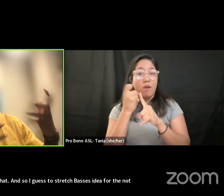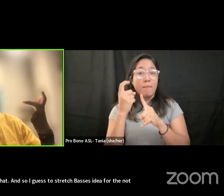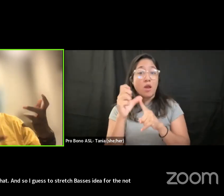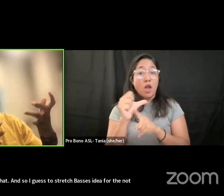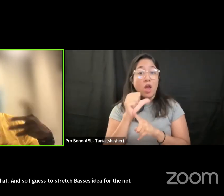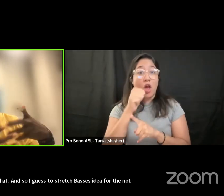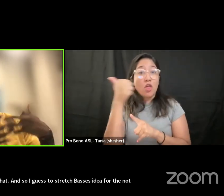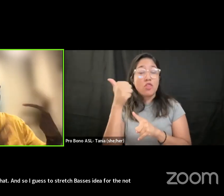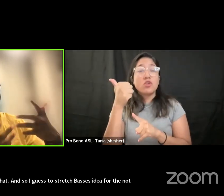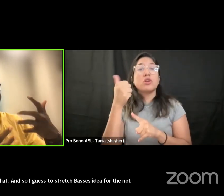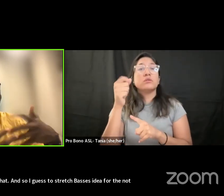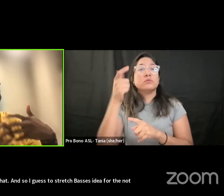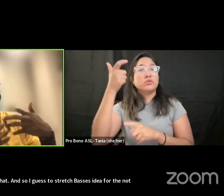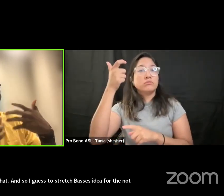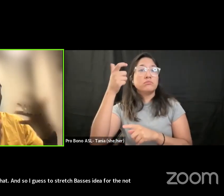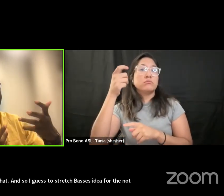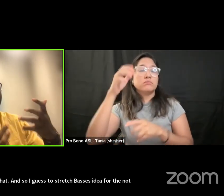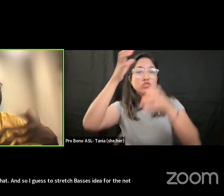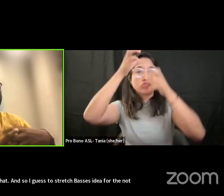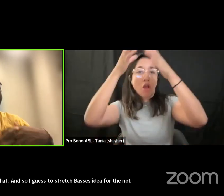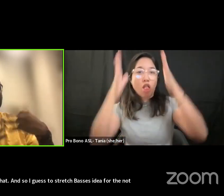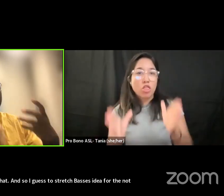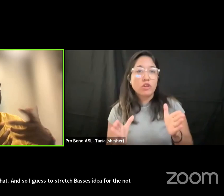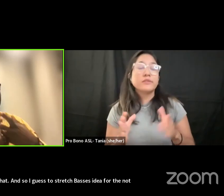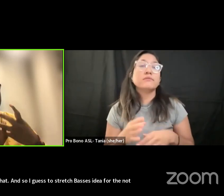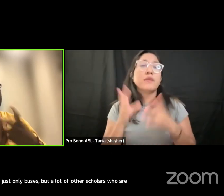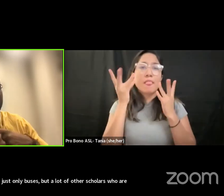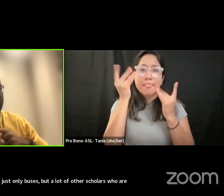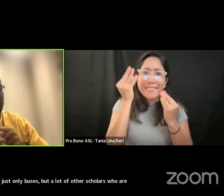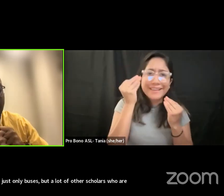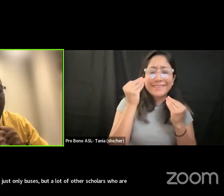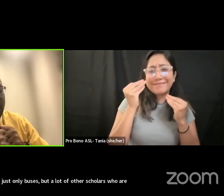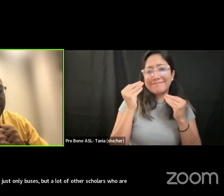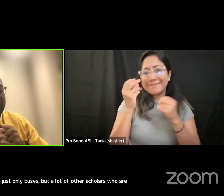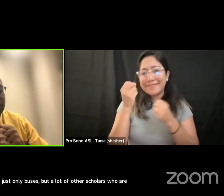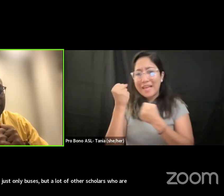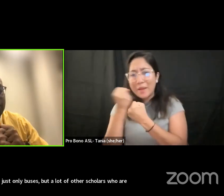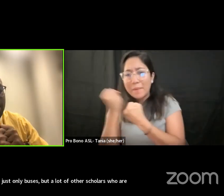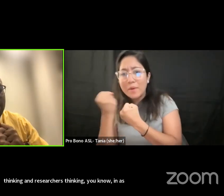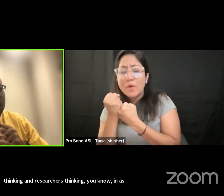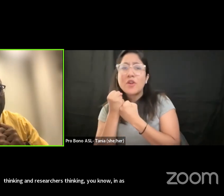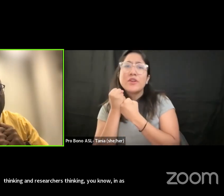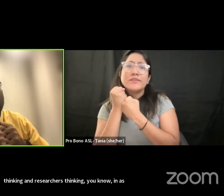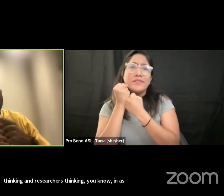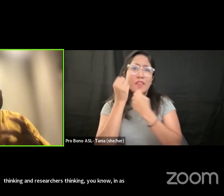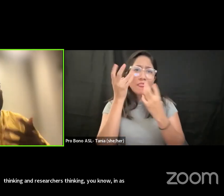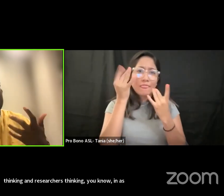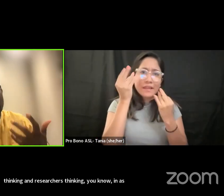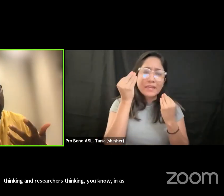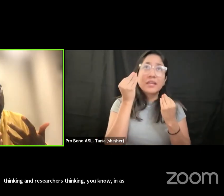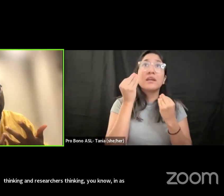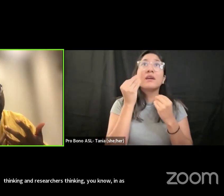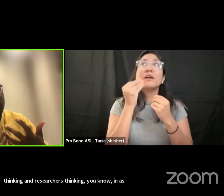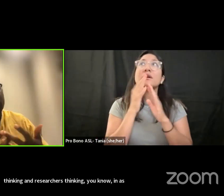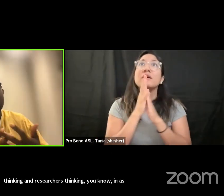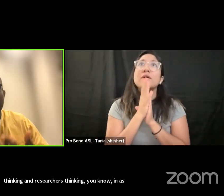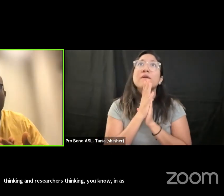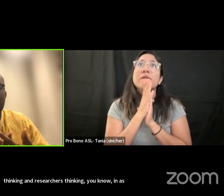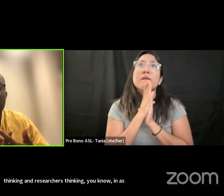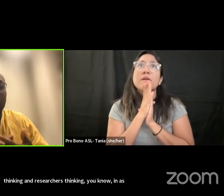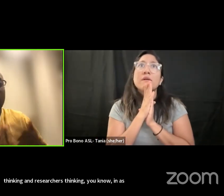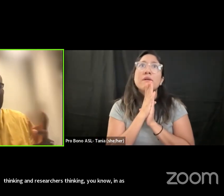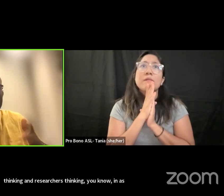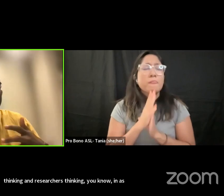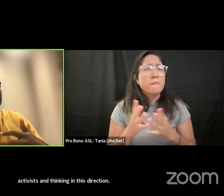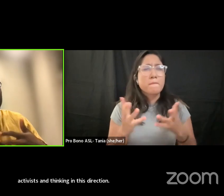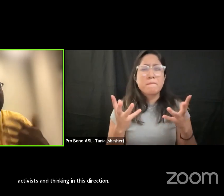researchers thinking you know in as who are activists and thinking in this direction what ways could could a